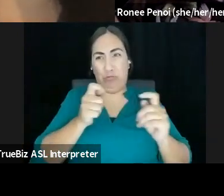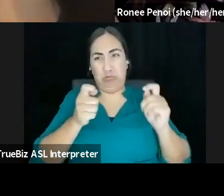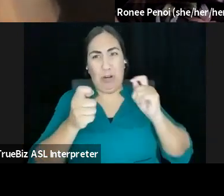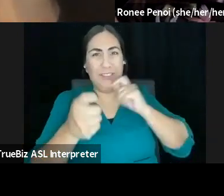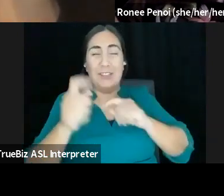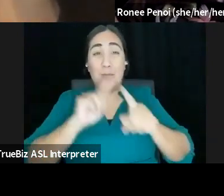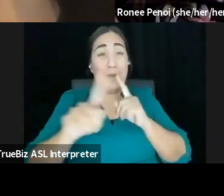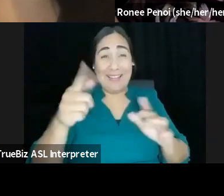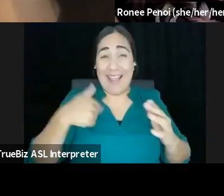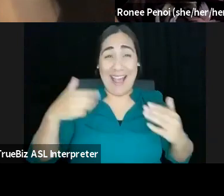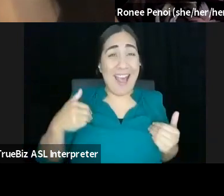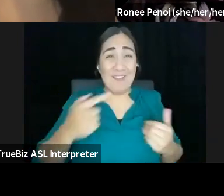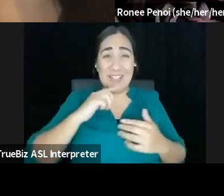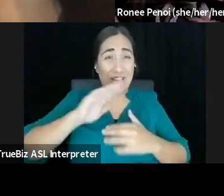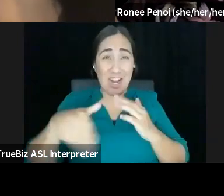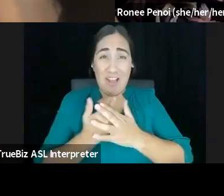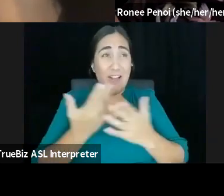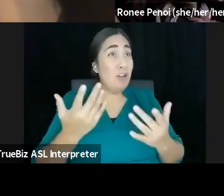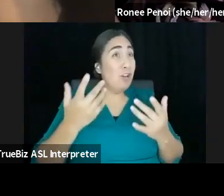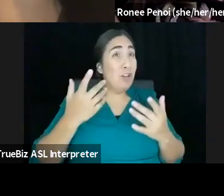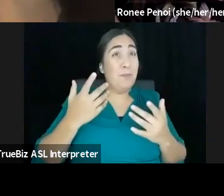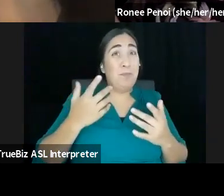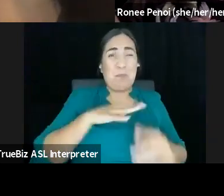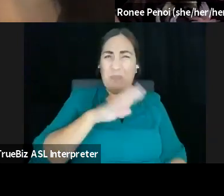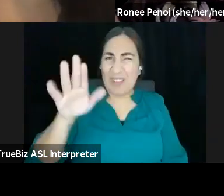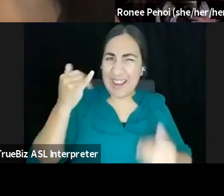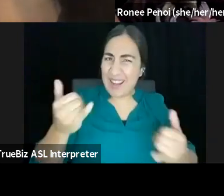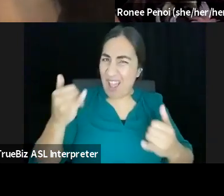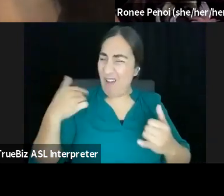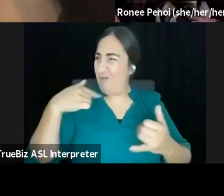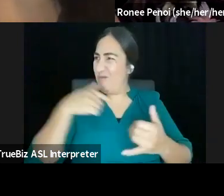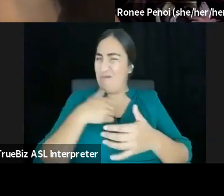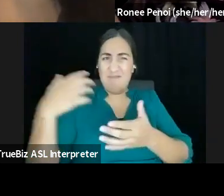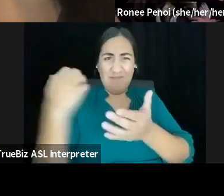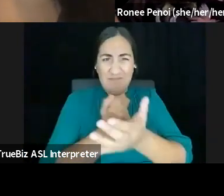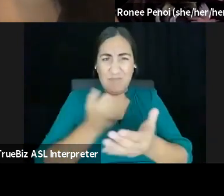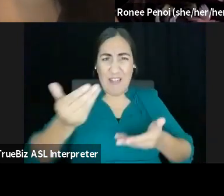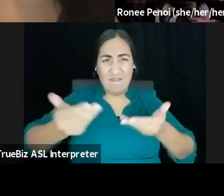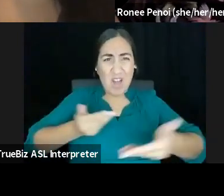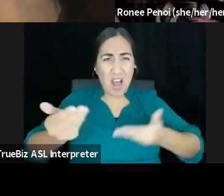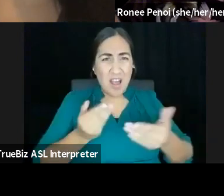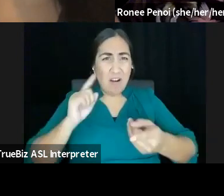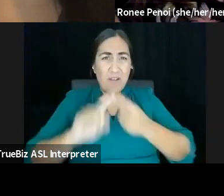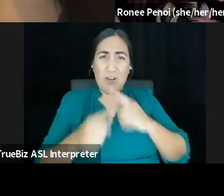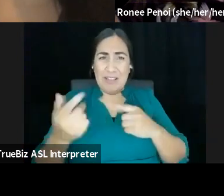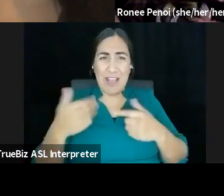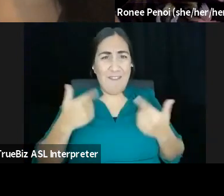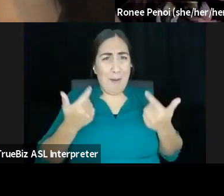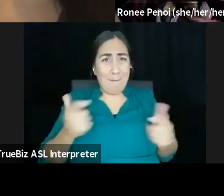Is now the time to invite our friends to join us and have a bigger conversation? I think so. a good stopping point. You did the thing. Yeah.